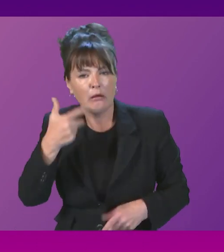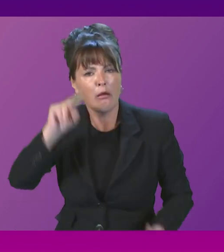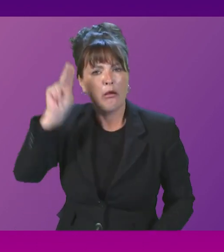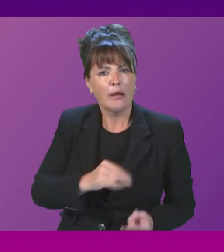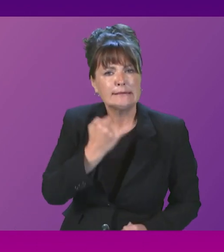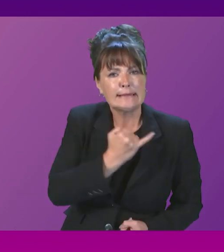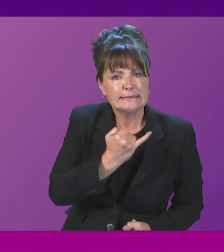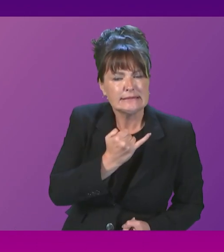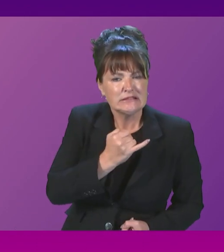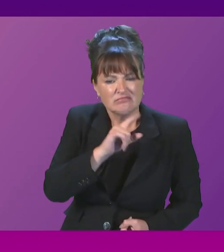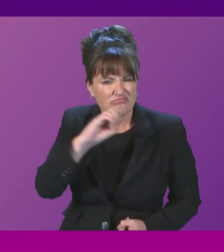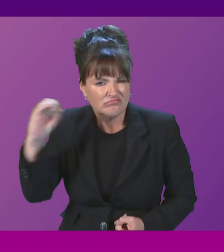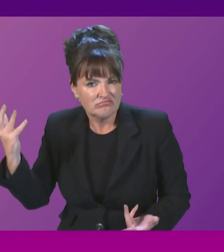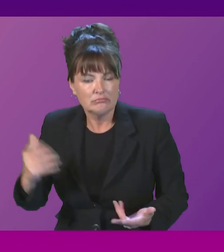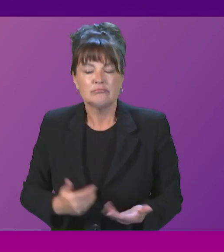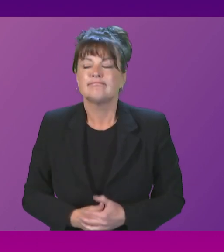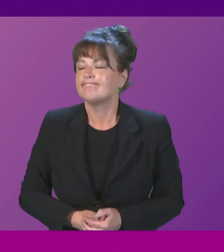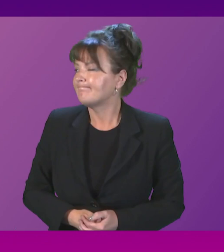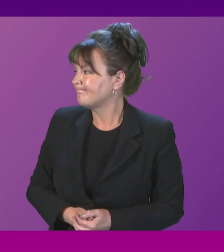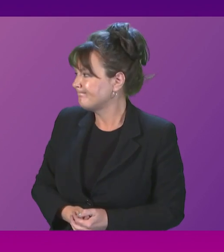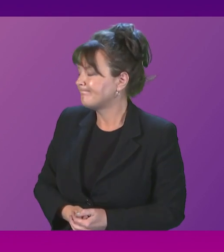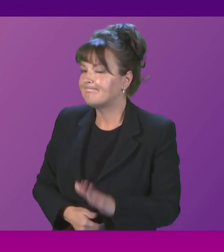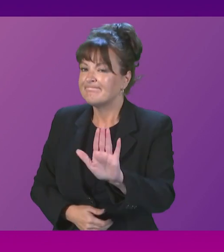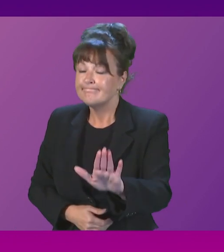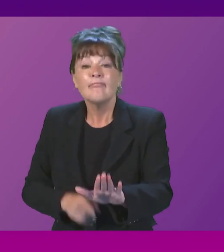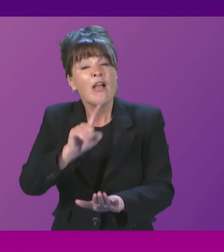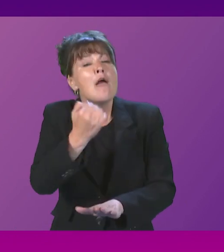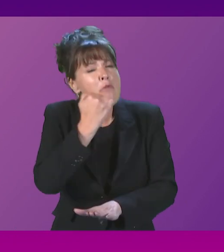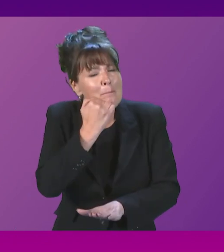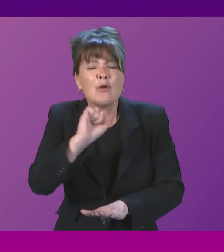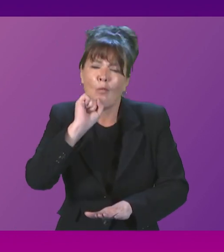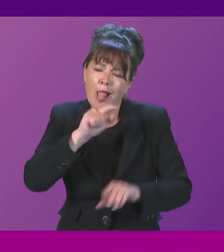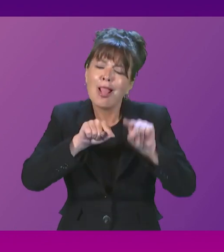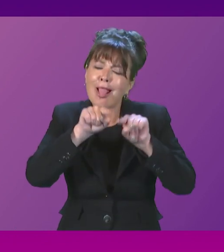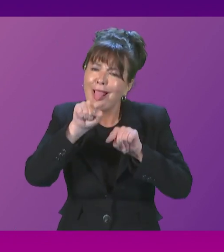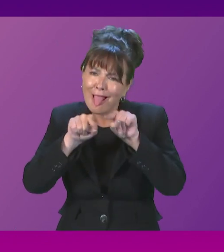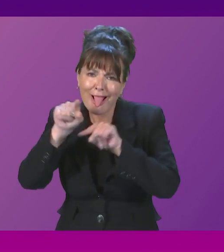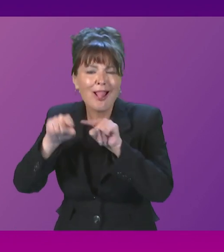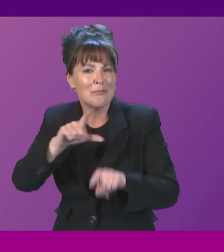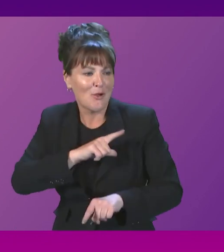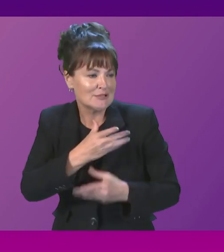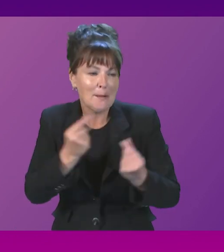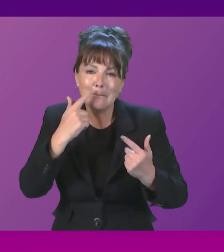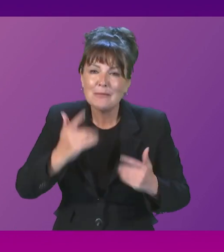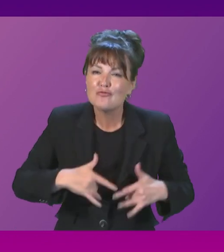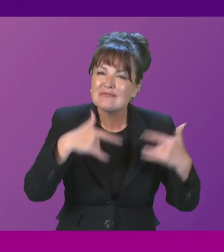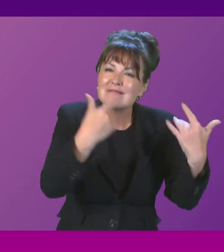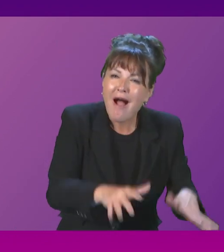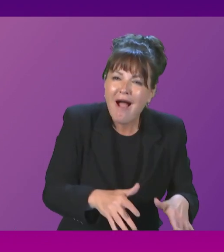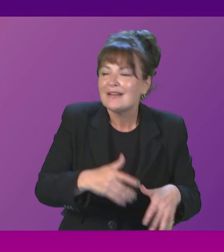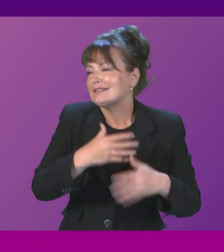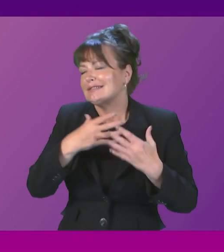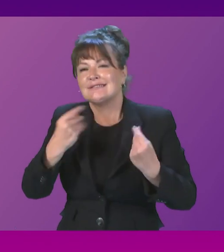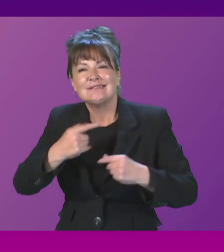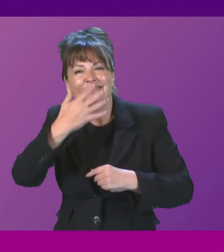Minister. Officer numbers fluctuate due to the cycle of recruitment and retirement. These latest statistics reflect the impact of COVID